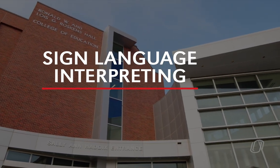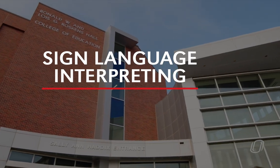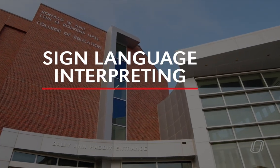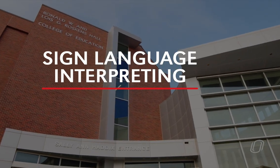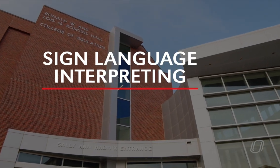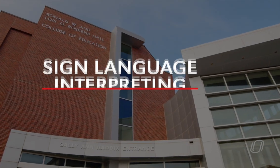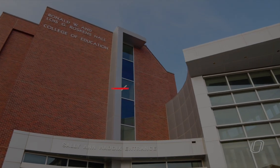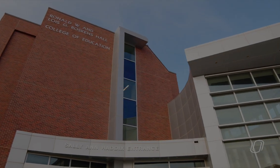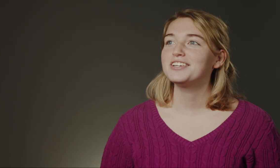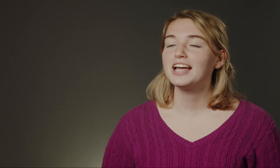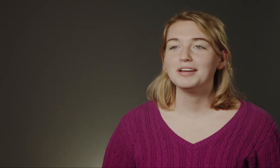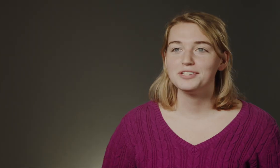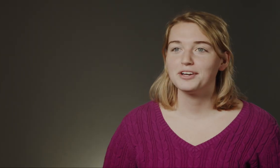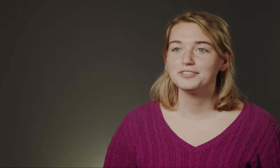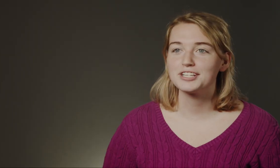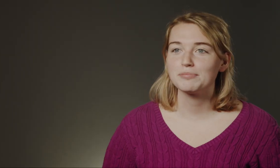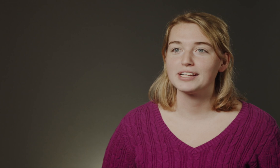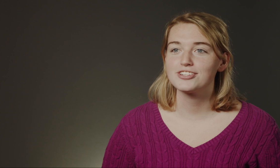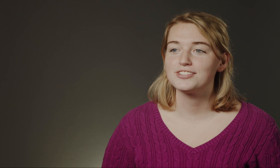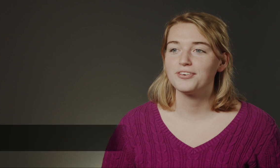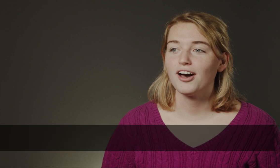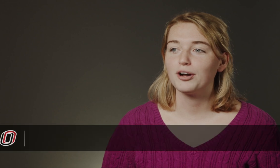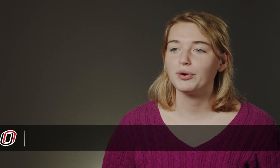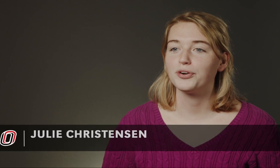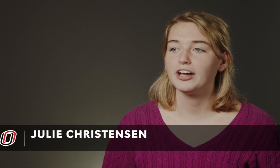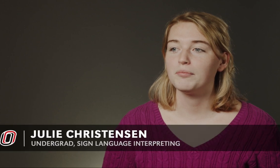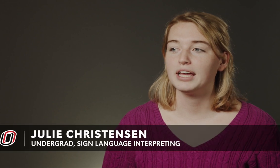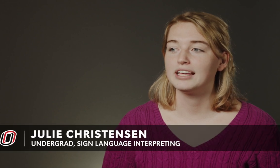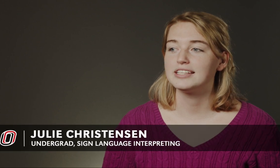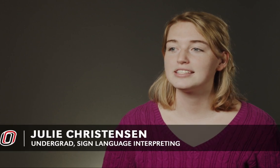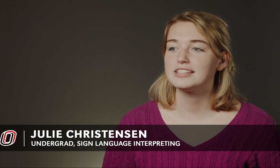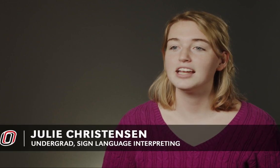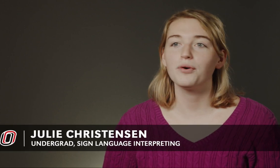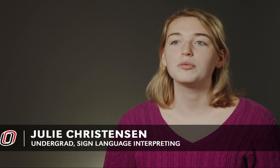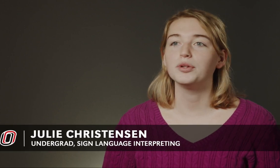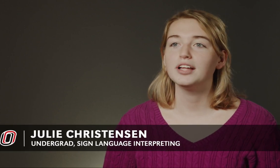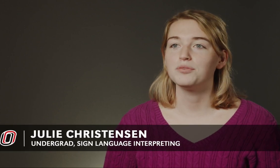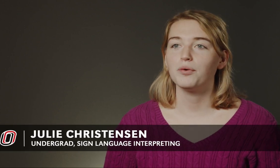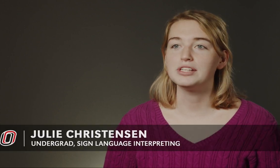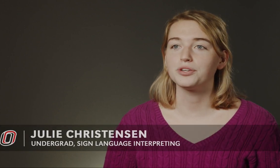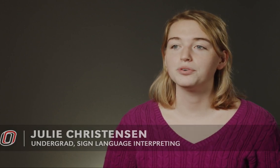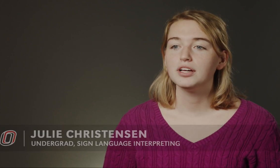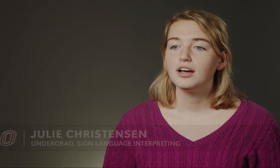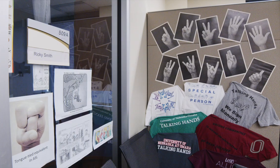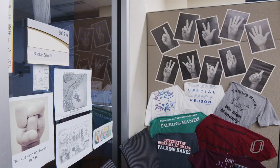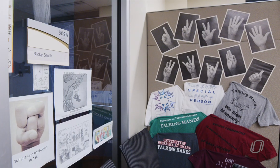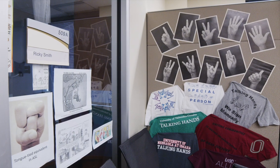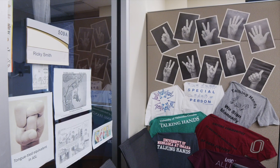If you're considering coming to UNO for interpreting just know that our program is incredible in what we do. We have